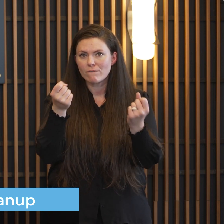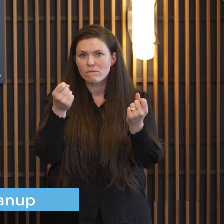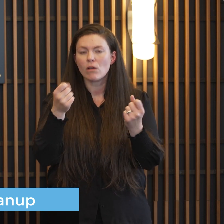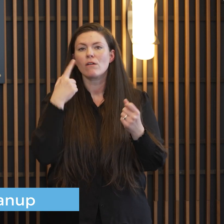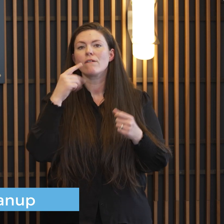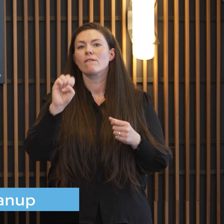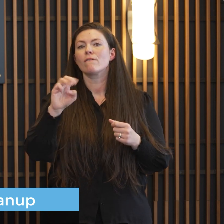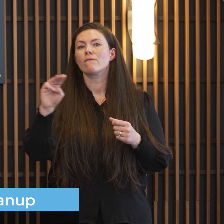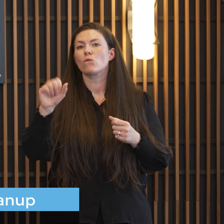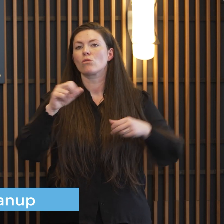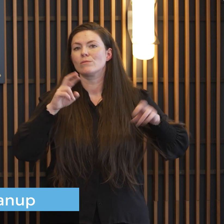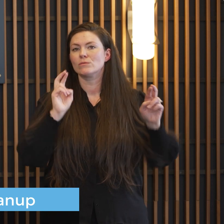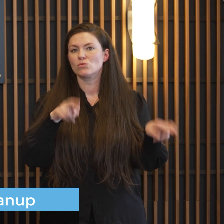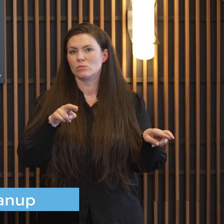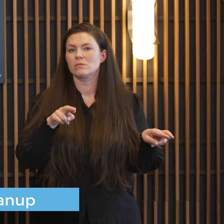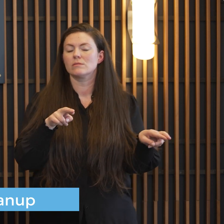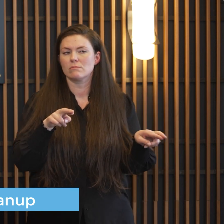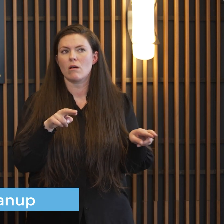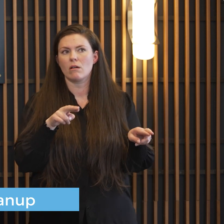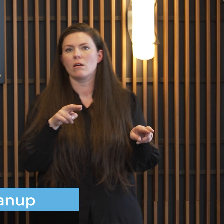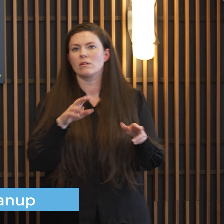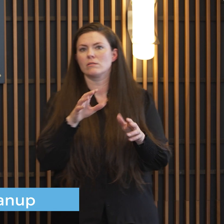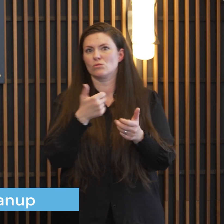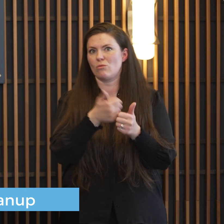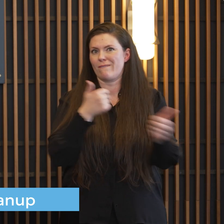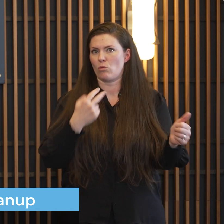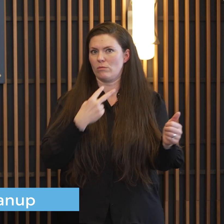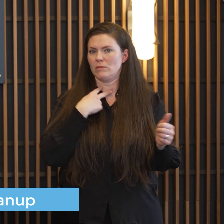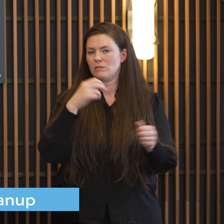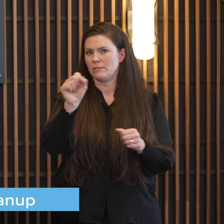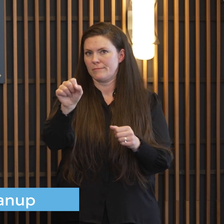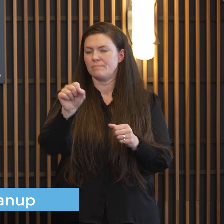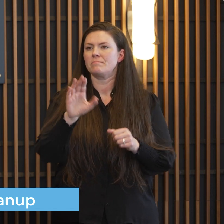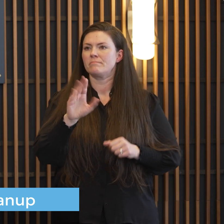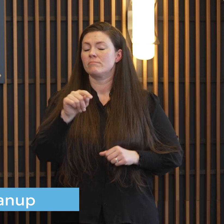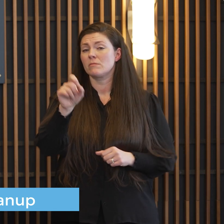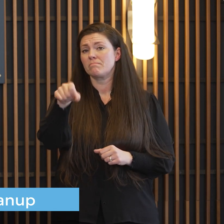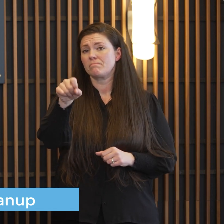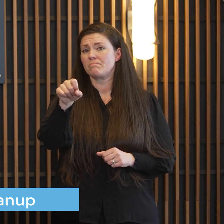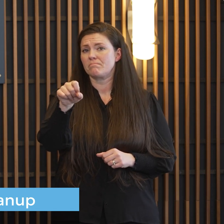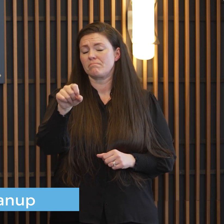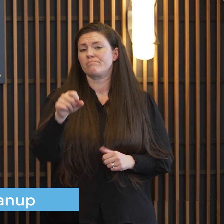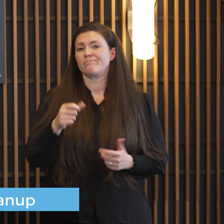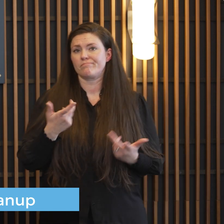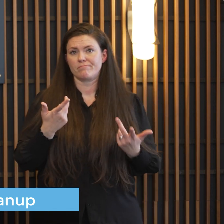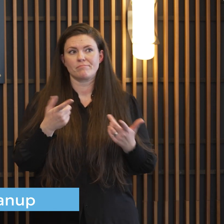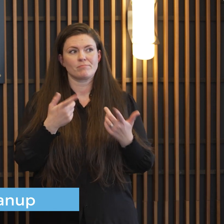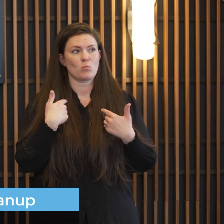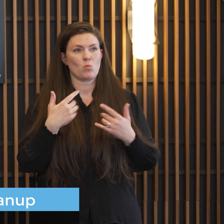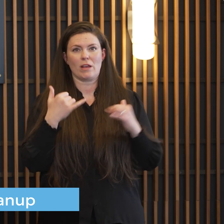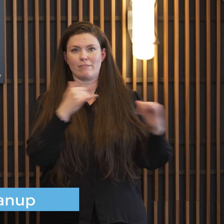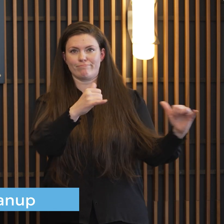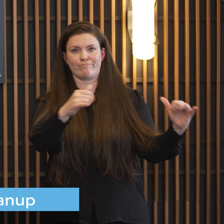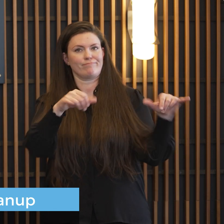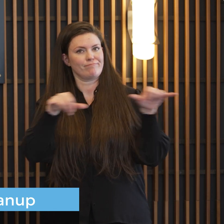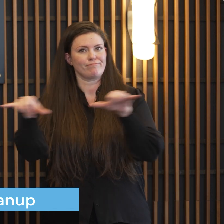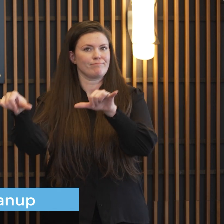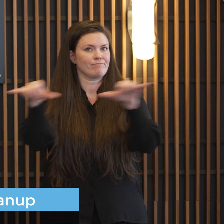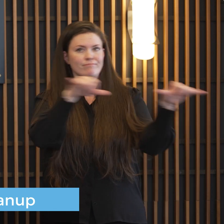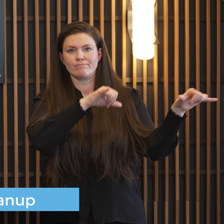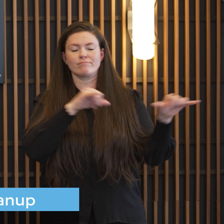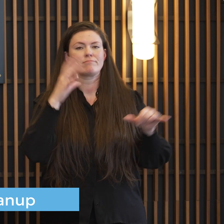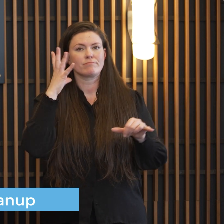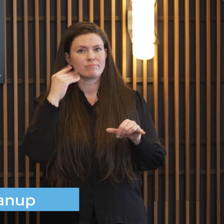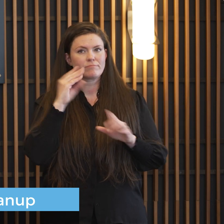ems responses and and things like that but uh you know we definitely have have the the same challenges as residents and